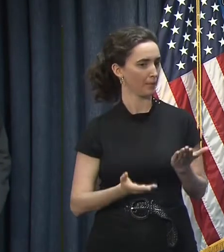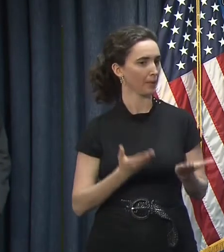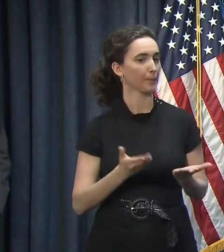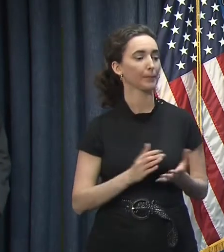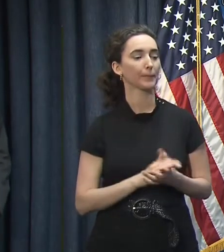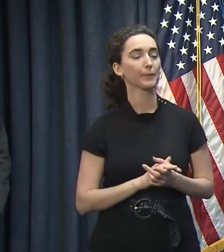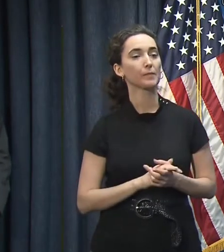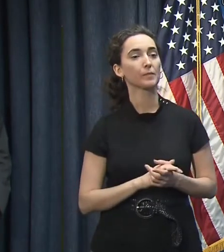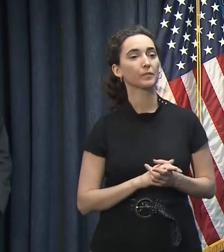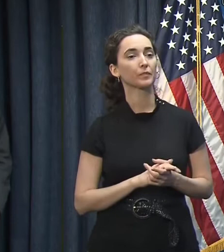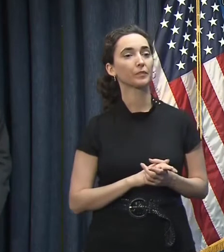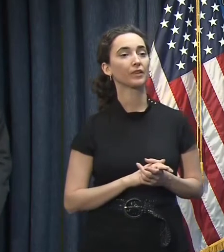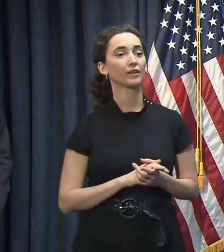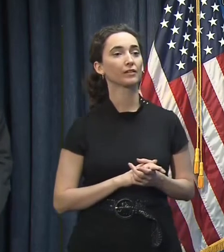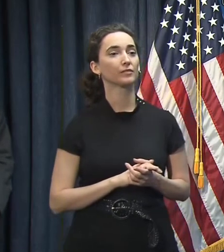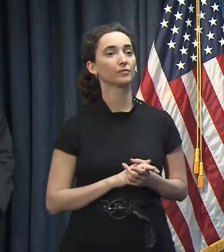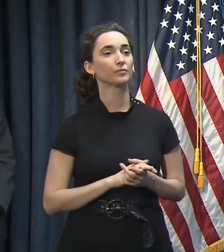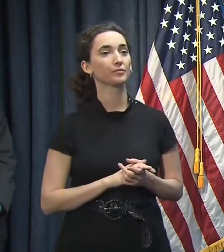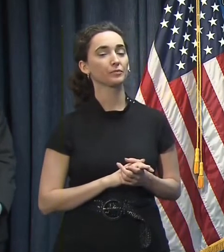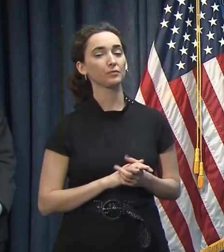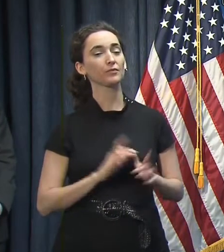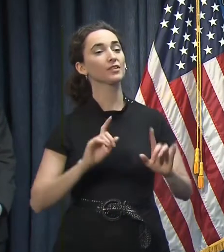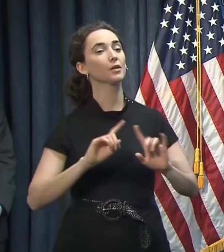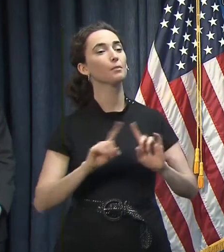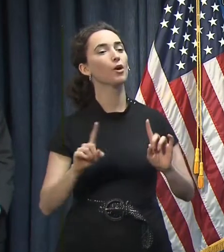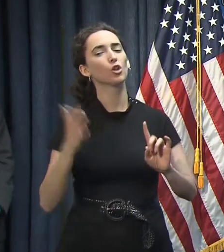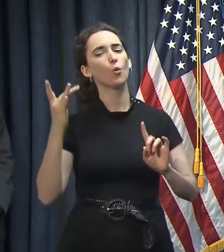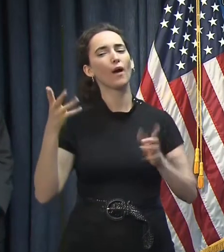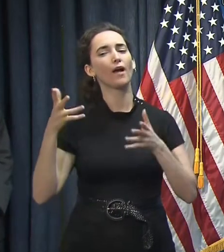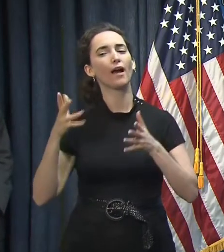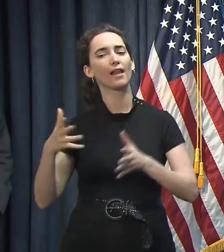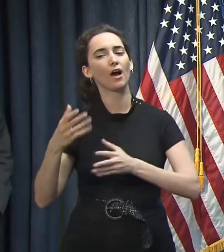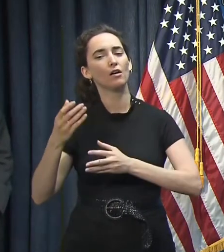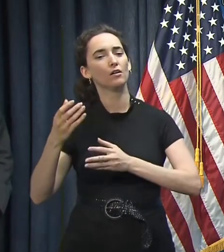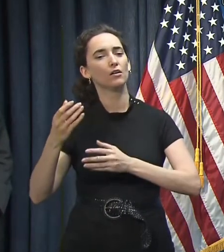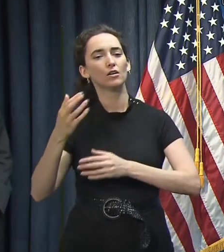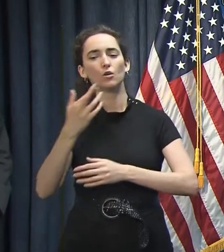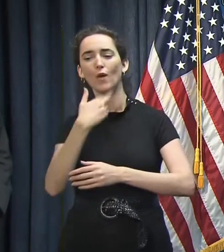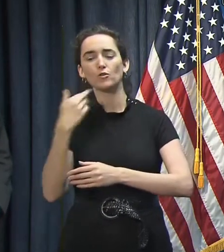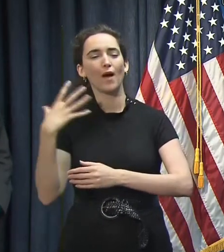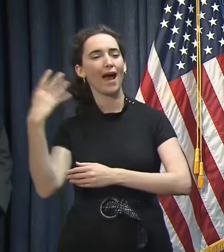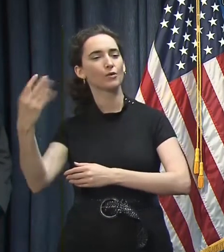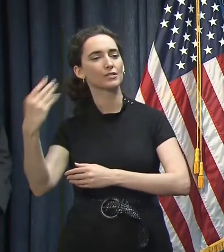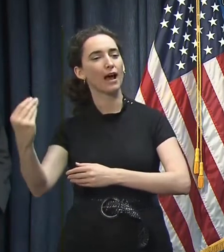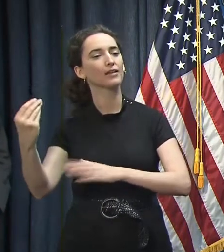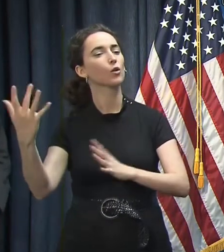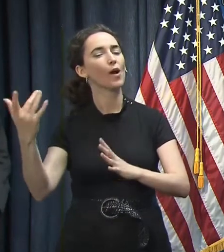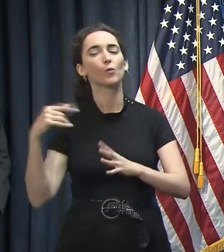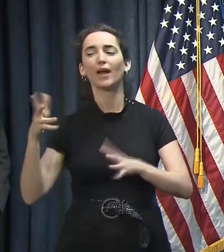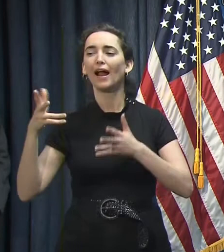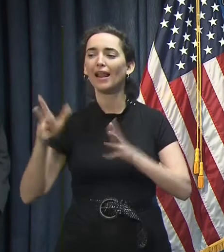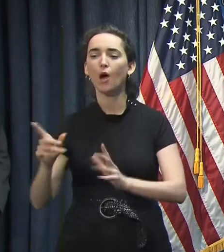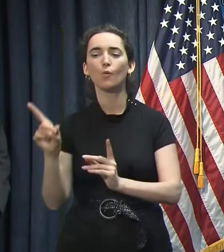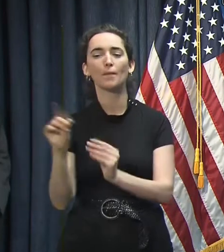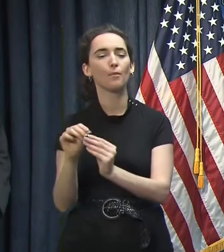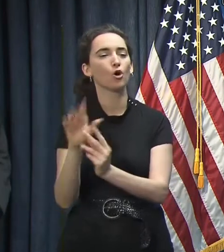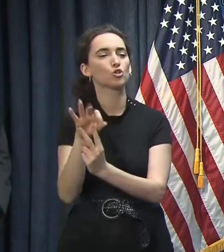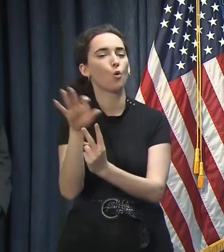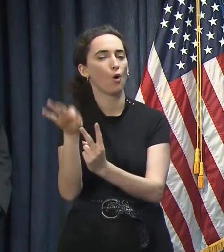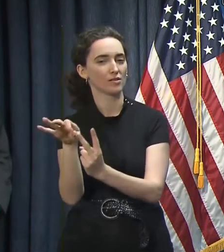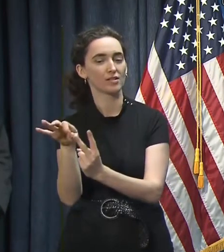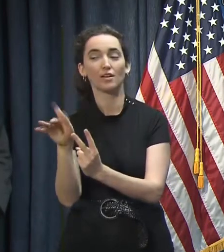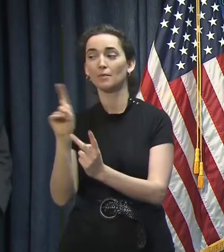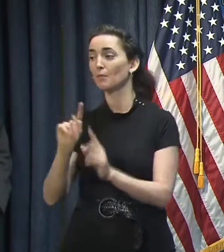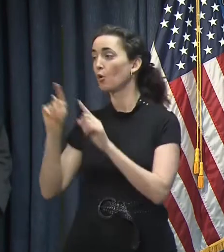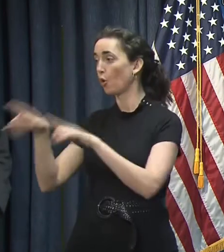to do was to create just one more option, and that is for individuals who are going to a restaurant to pick up a meal and